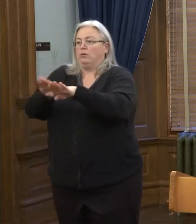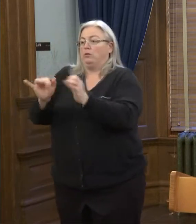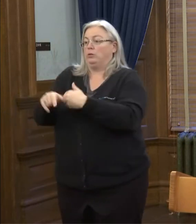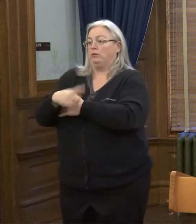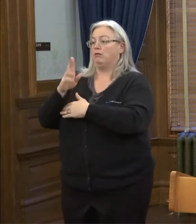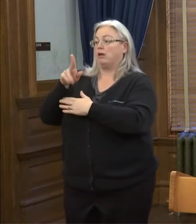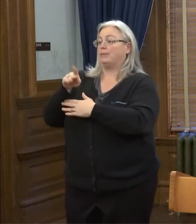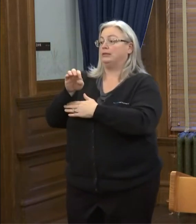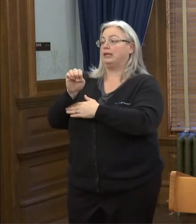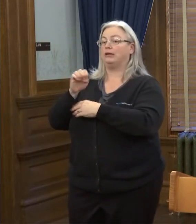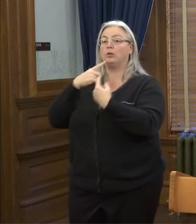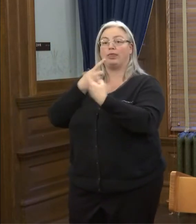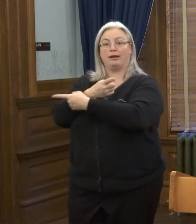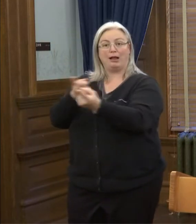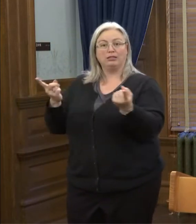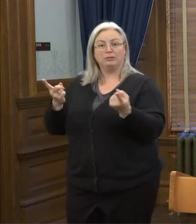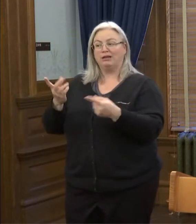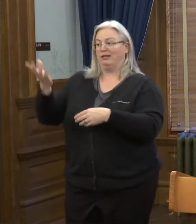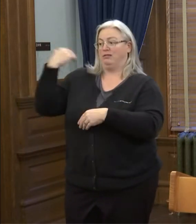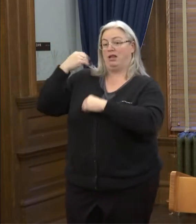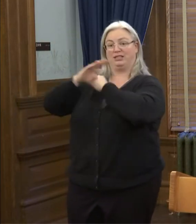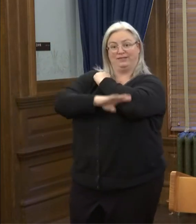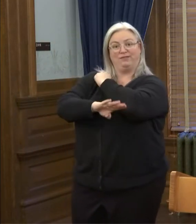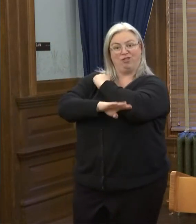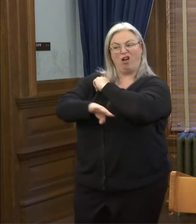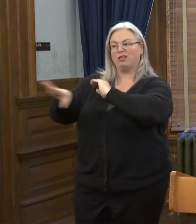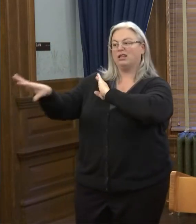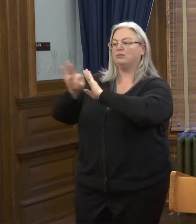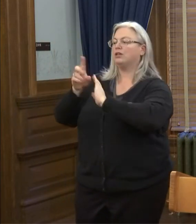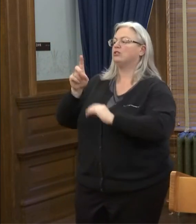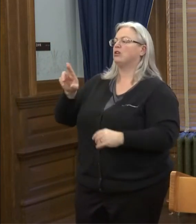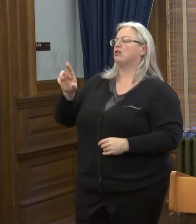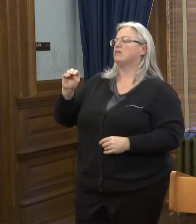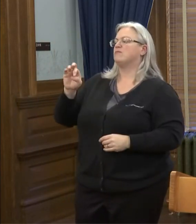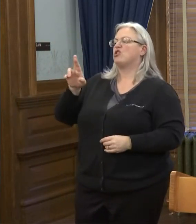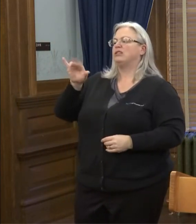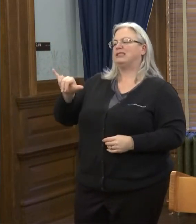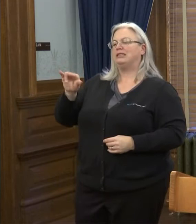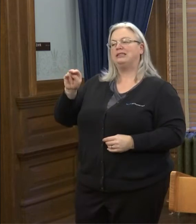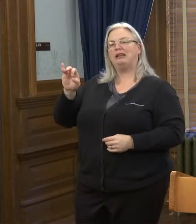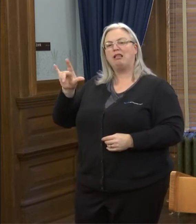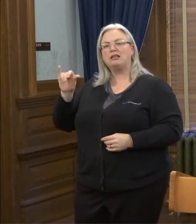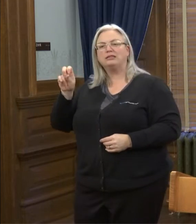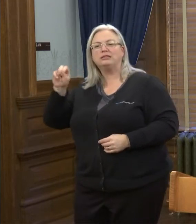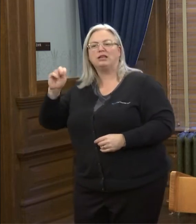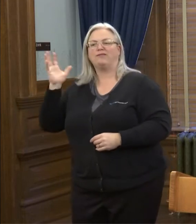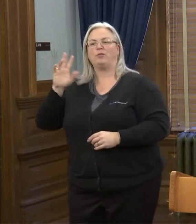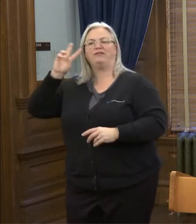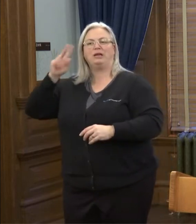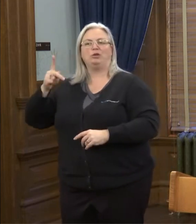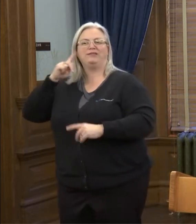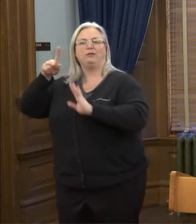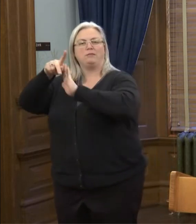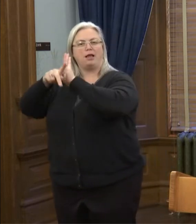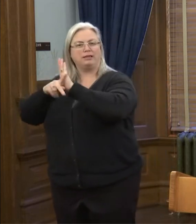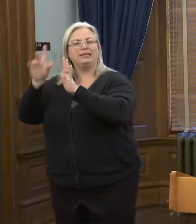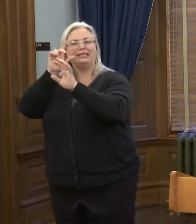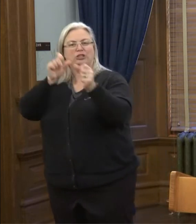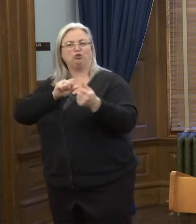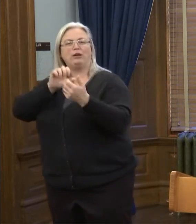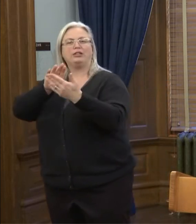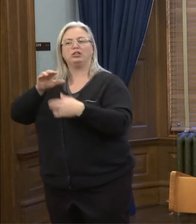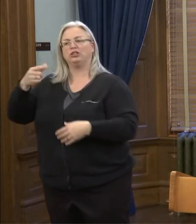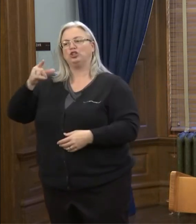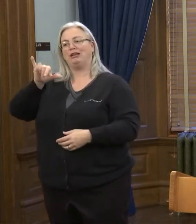update with an announcement. Last fall, I chose Dr. Marci Nielsen, former vice president for policy and strategy